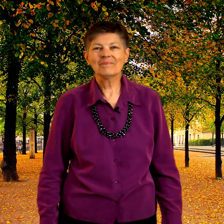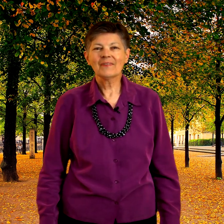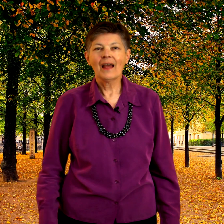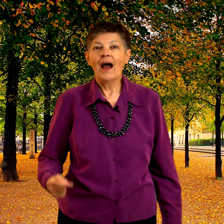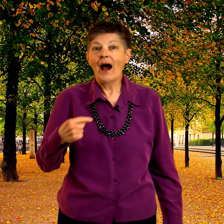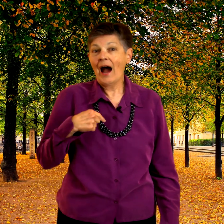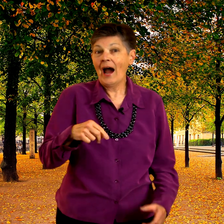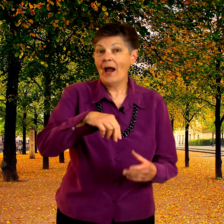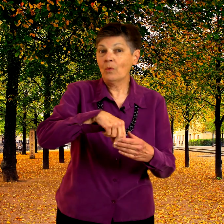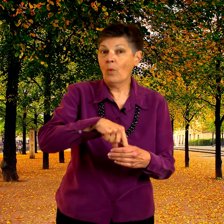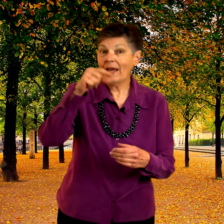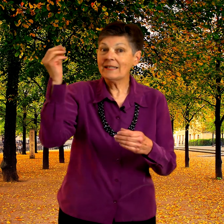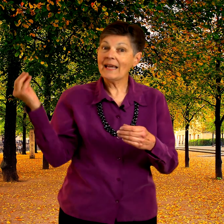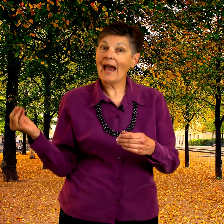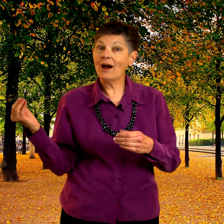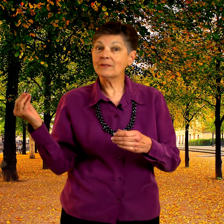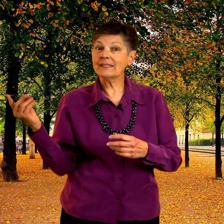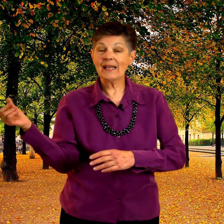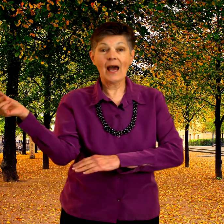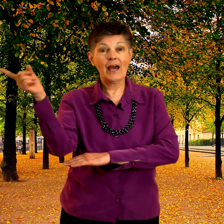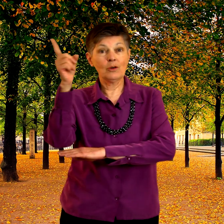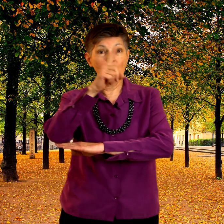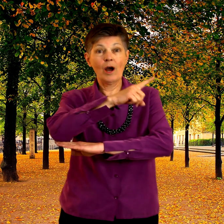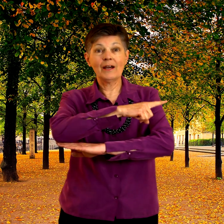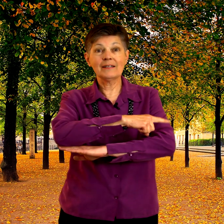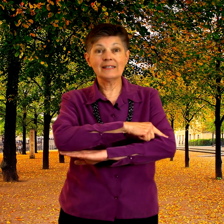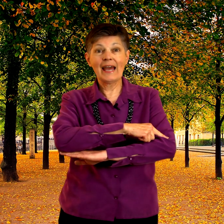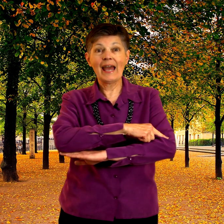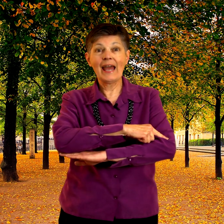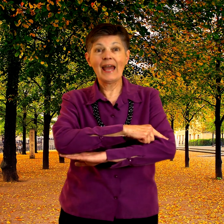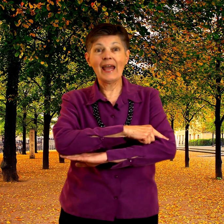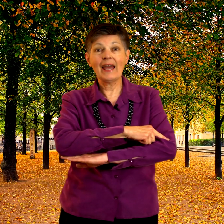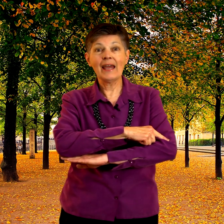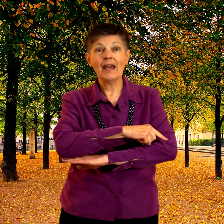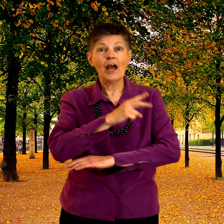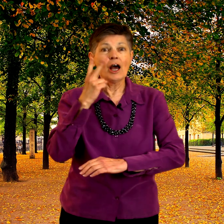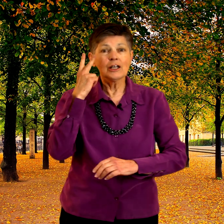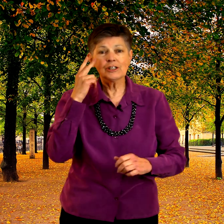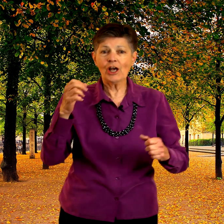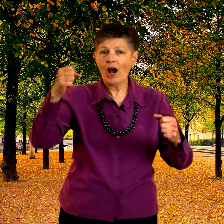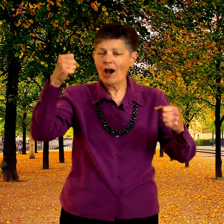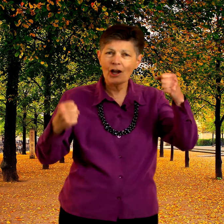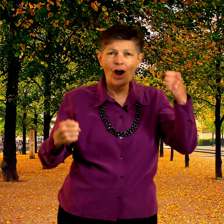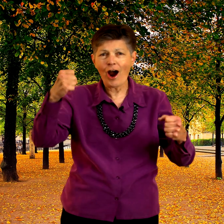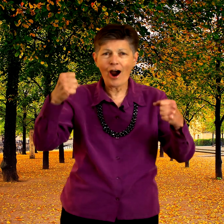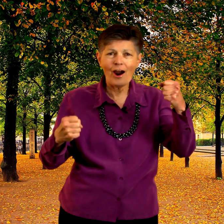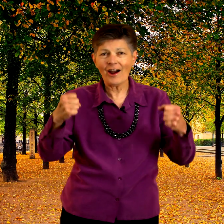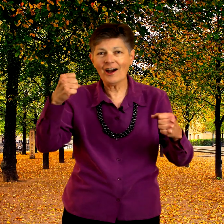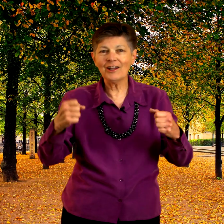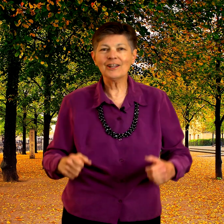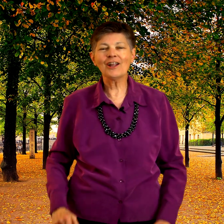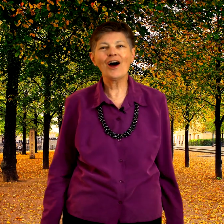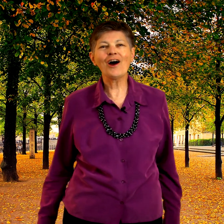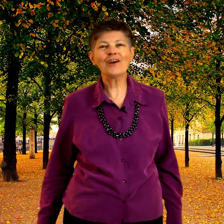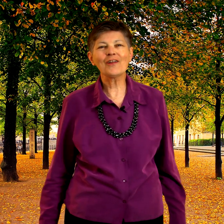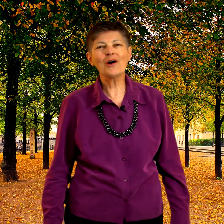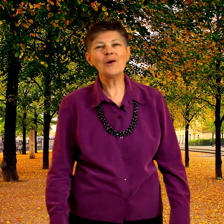I went outside one day, saw a car along the